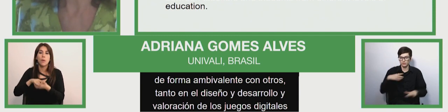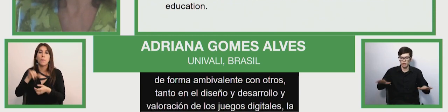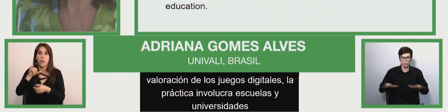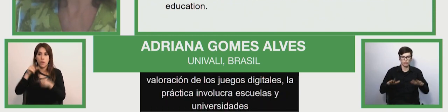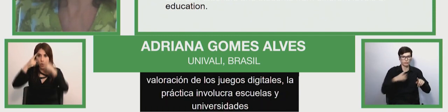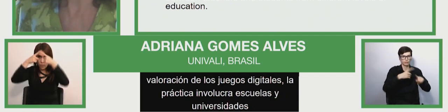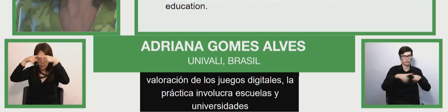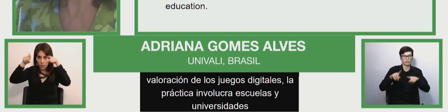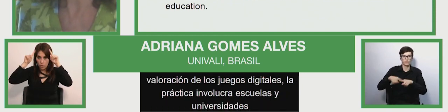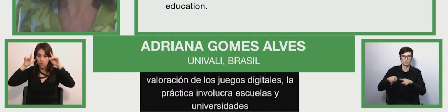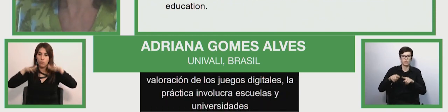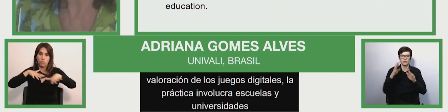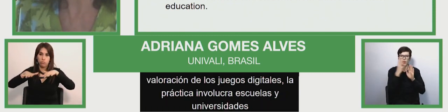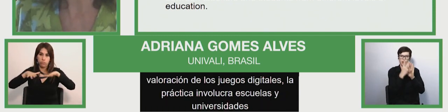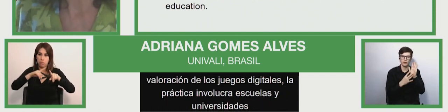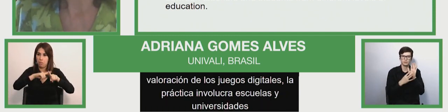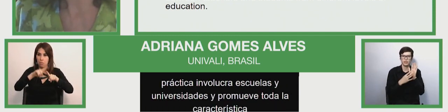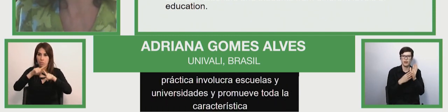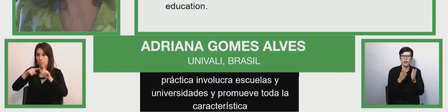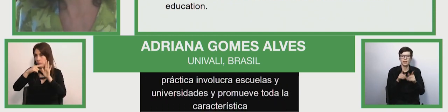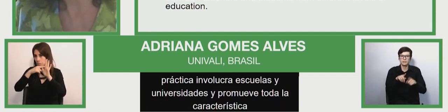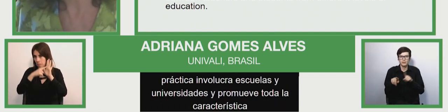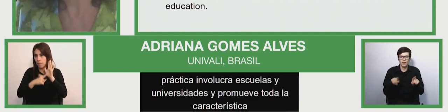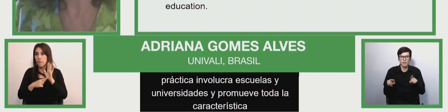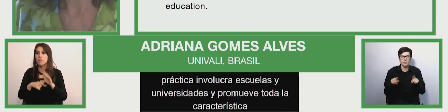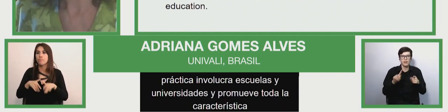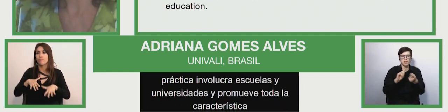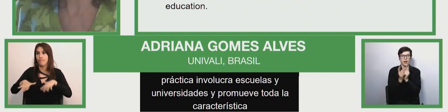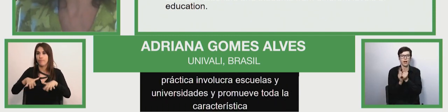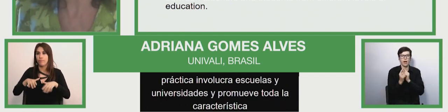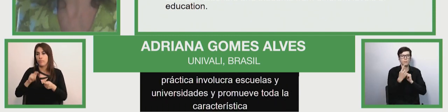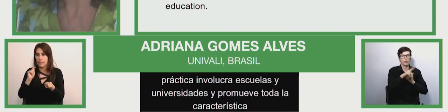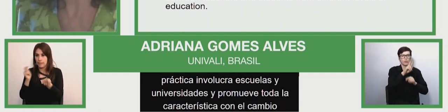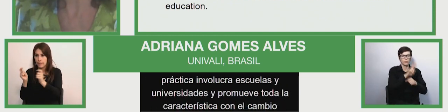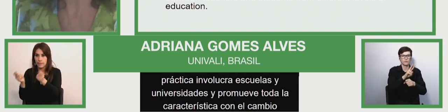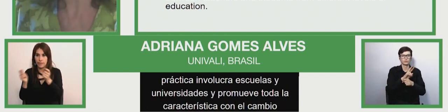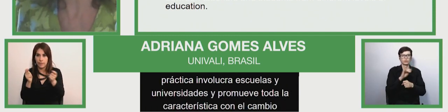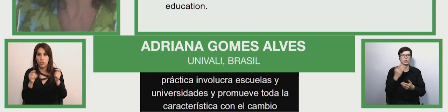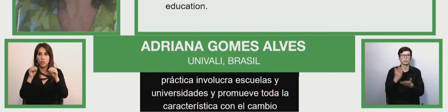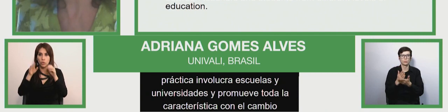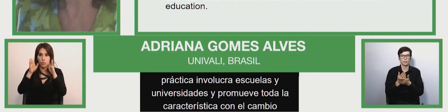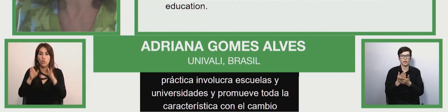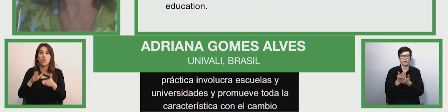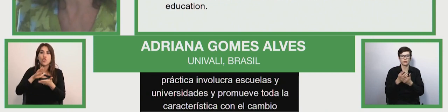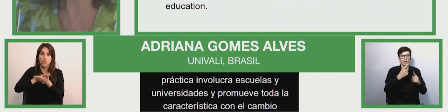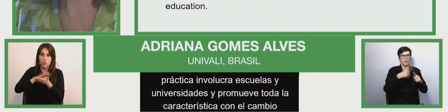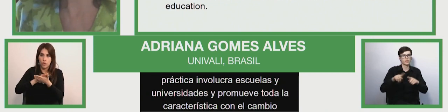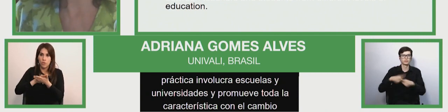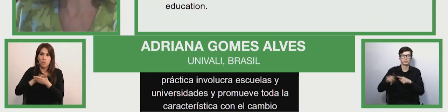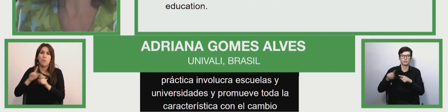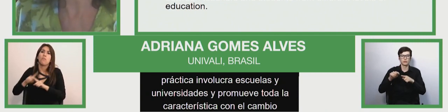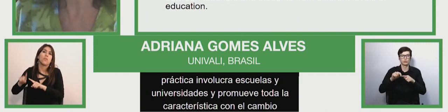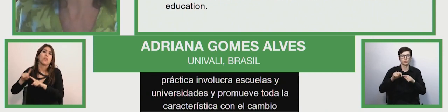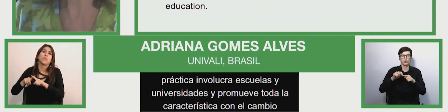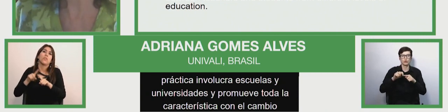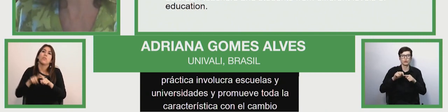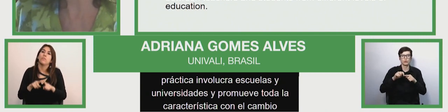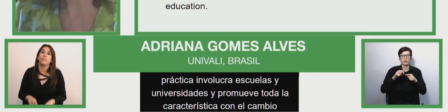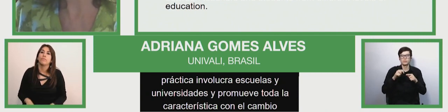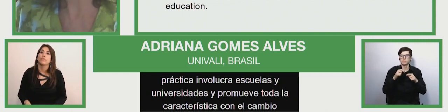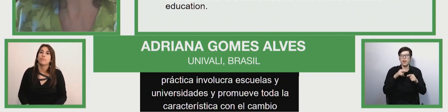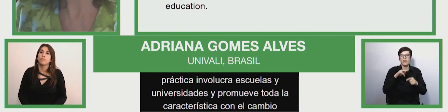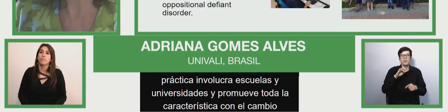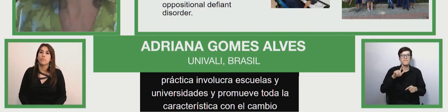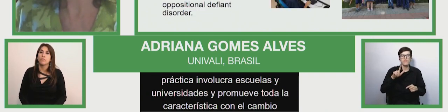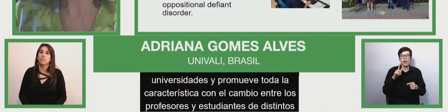involves school and university and promote new teaching and learning strategies with the exchange between